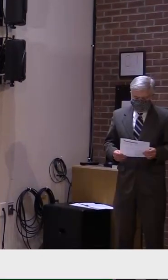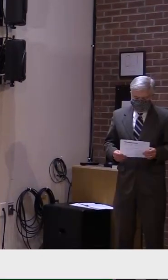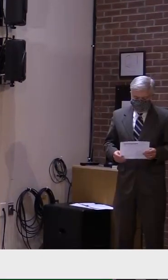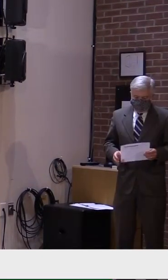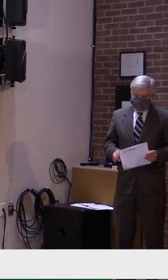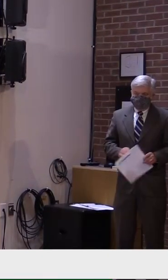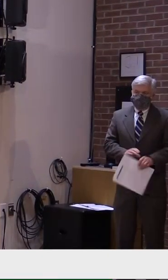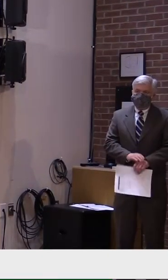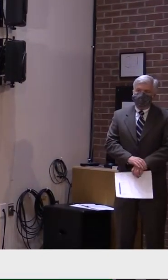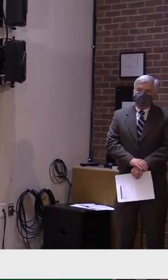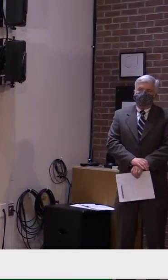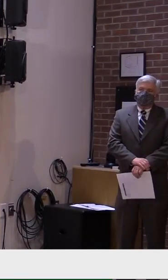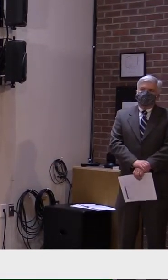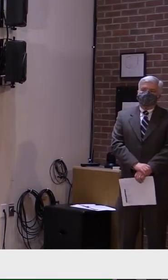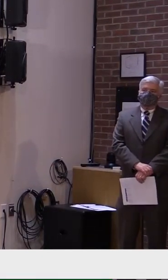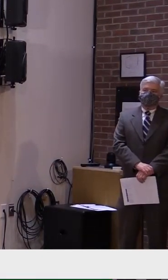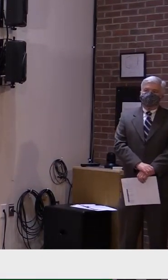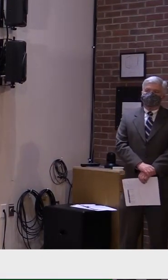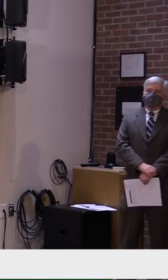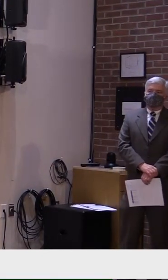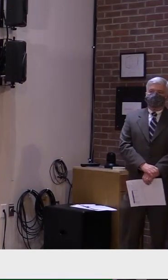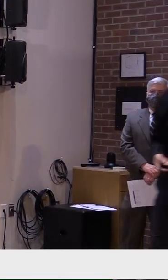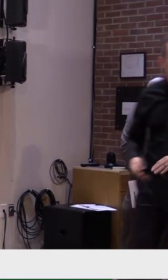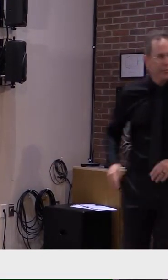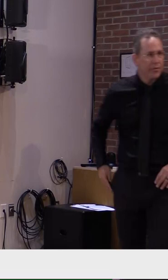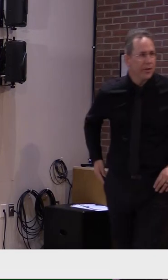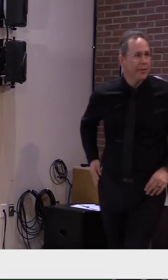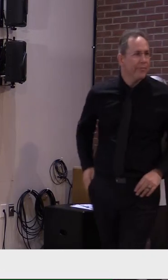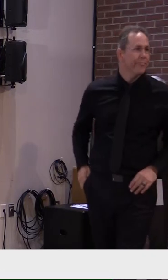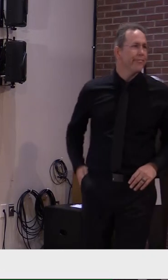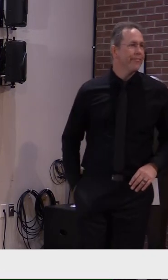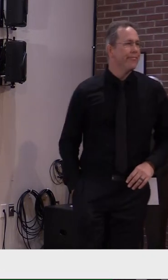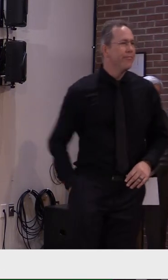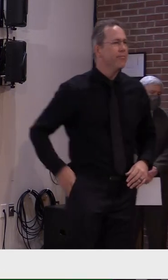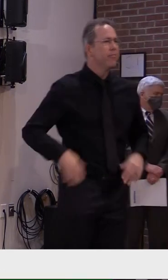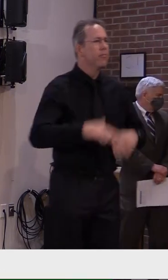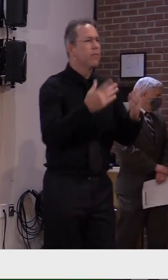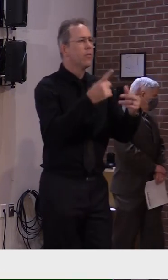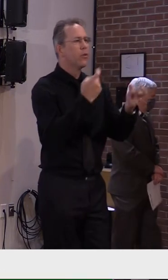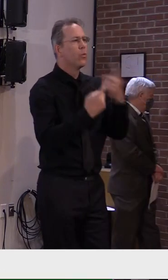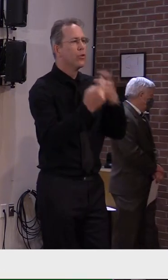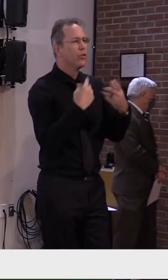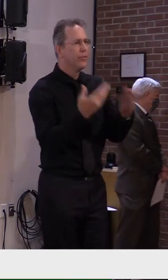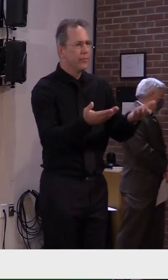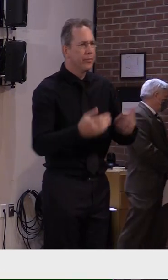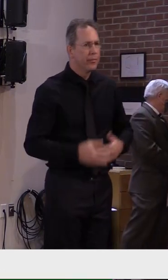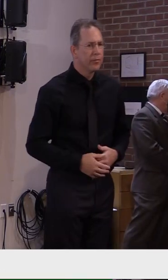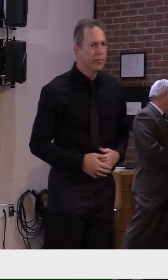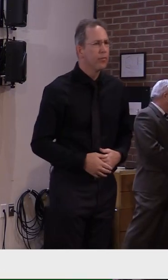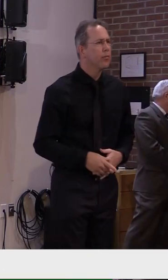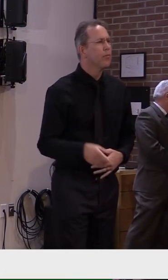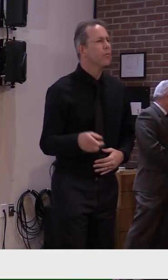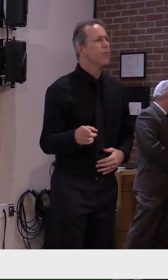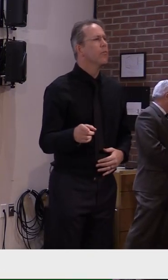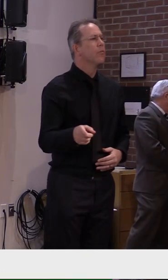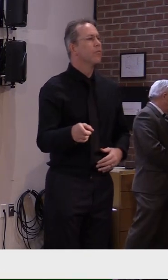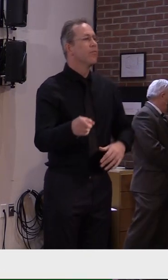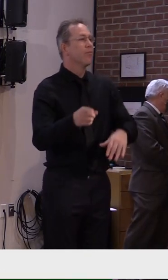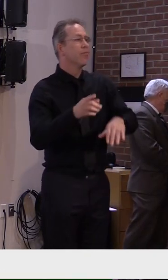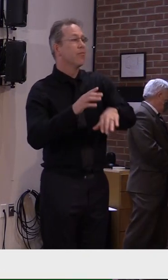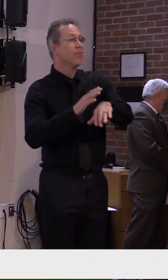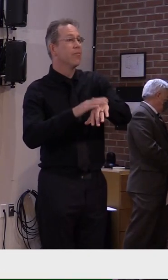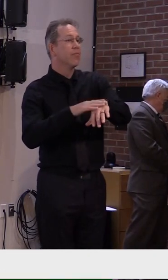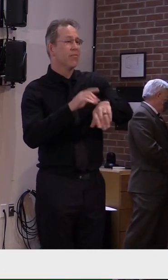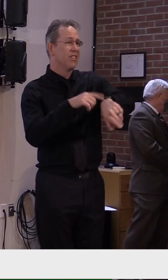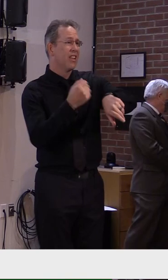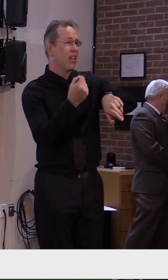Thank you, Dr. Levine. We'll now open it up to questions. All right, is 1154 and we have